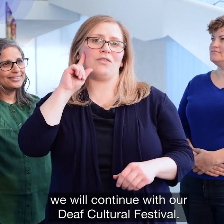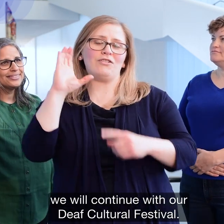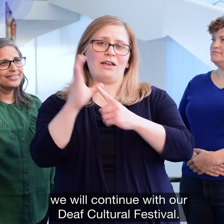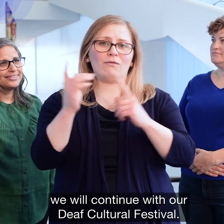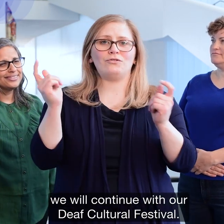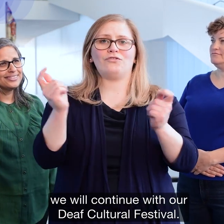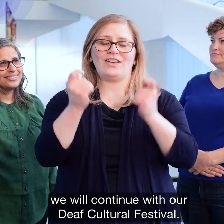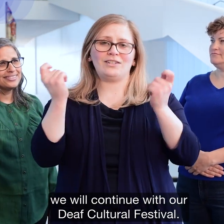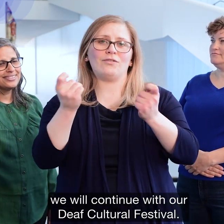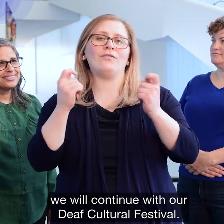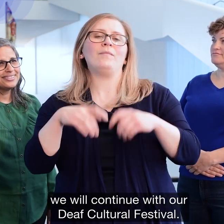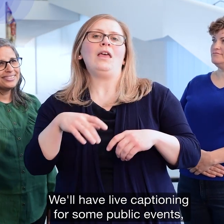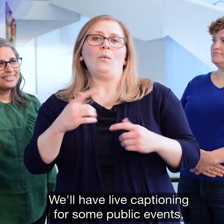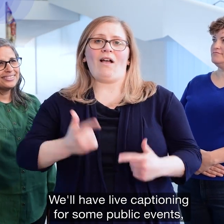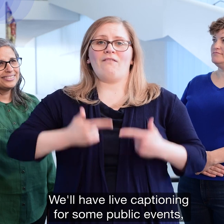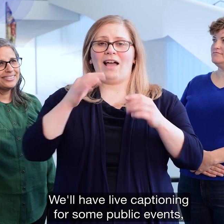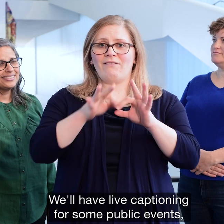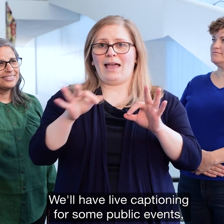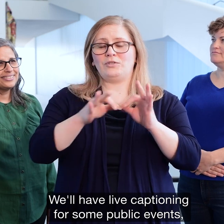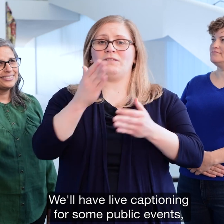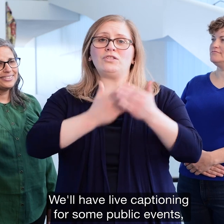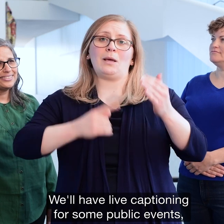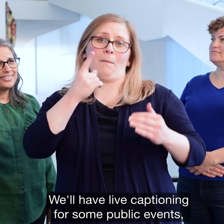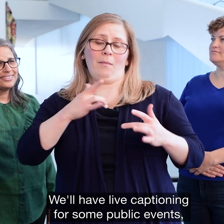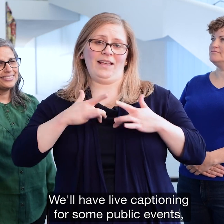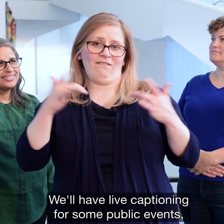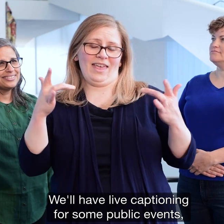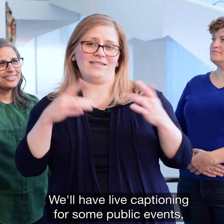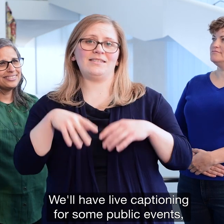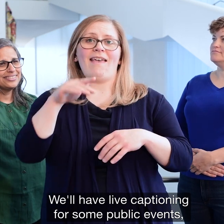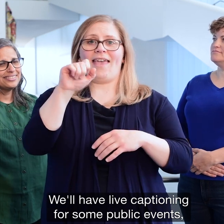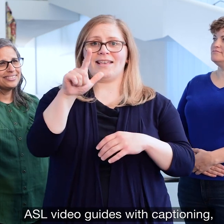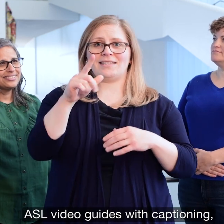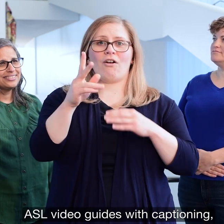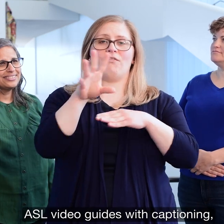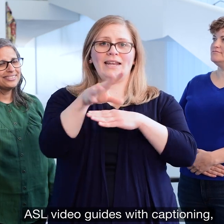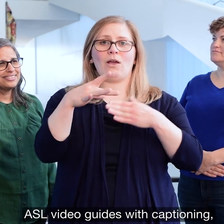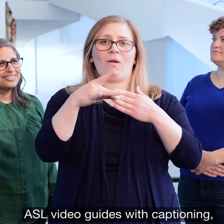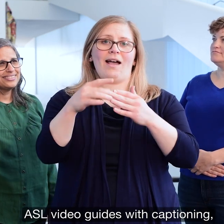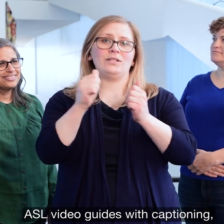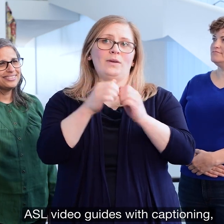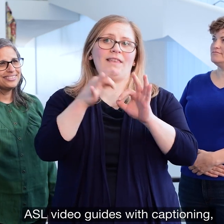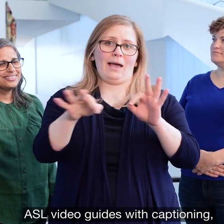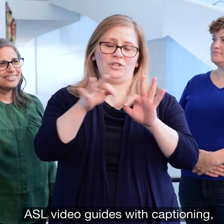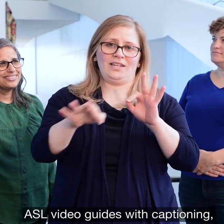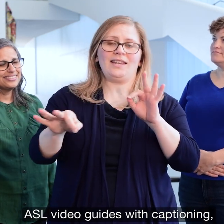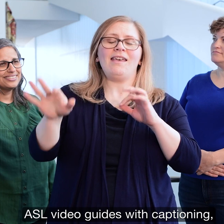with our Deaf Culture Festival. We'll have live captioning for some public events, ASL video guides with captioning,